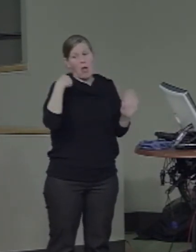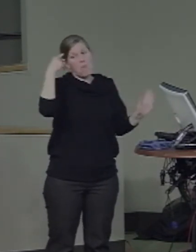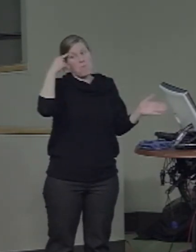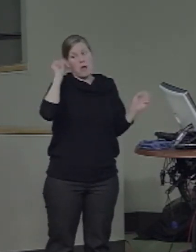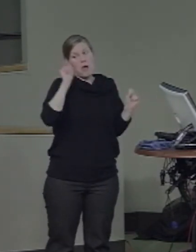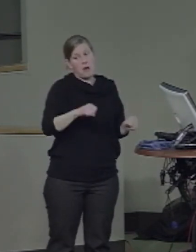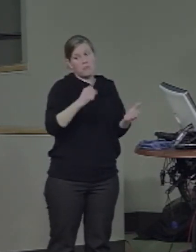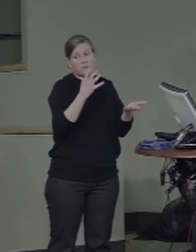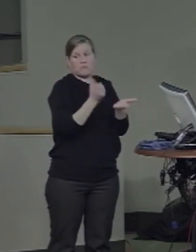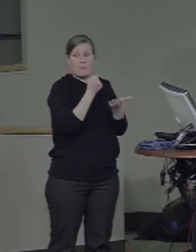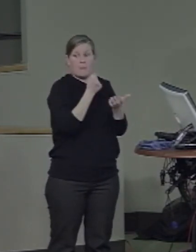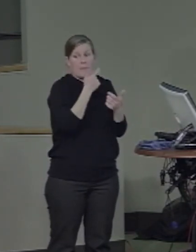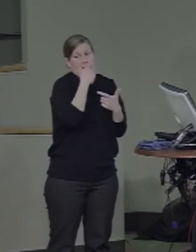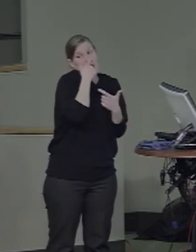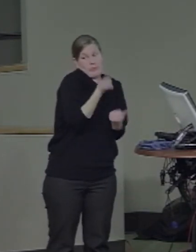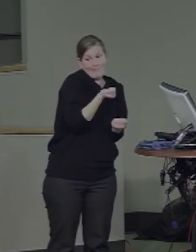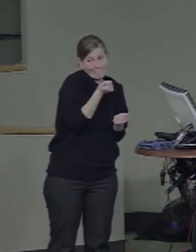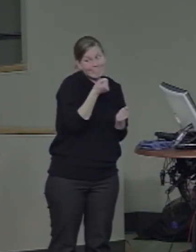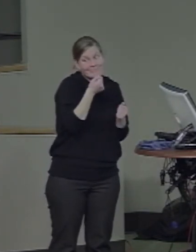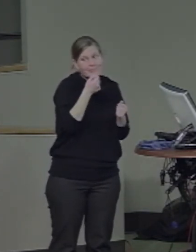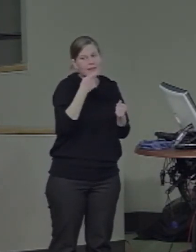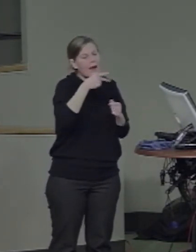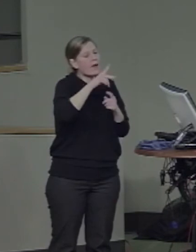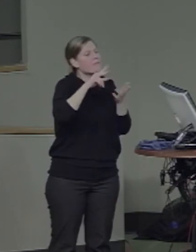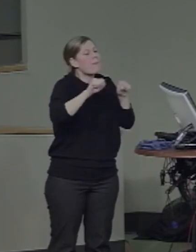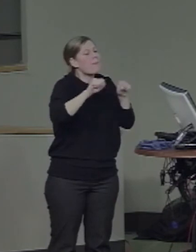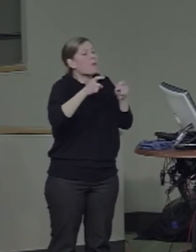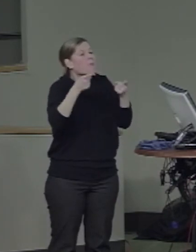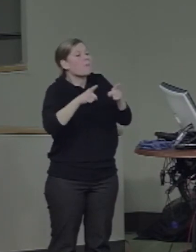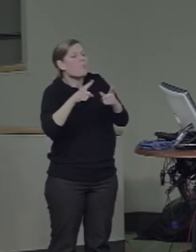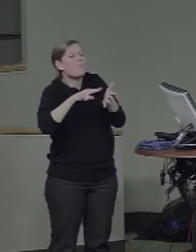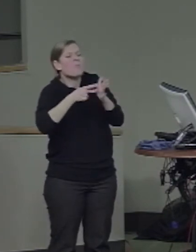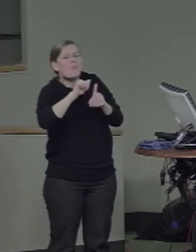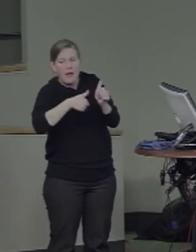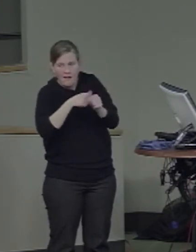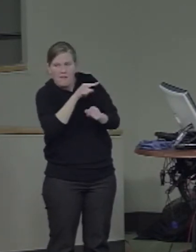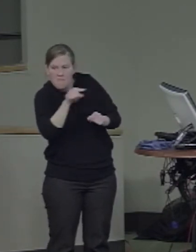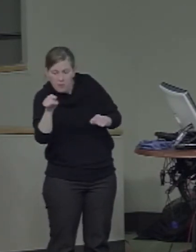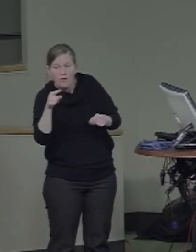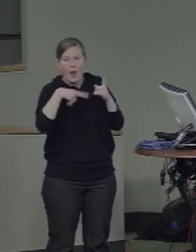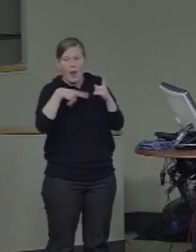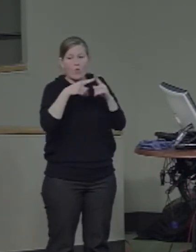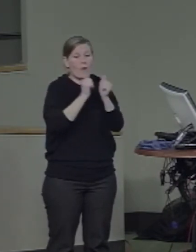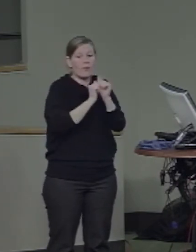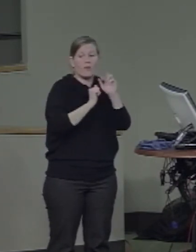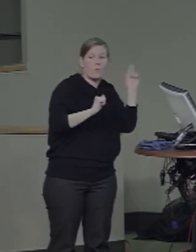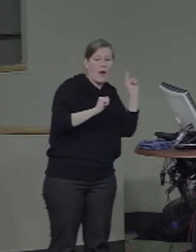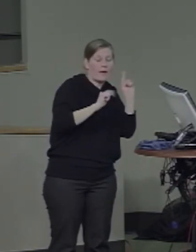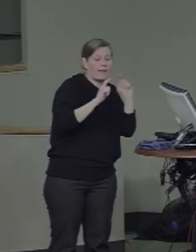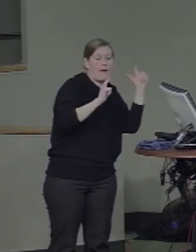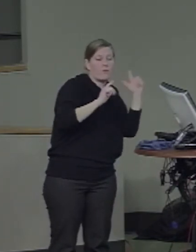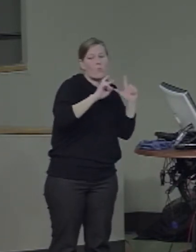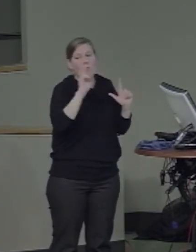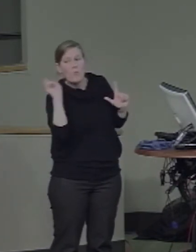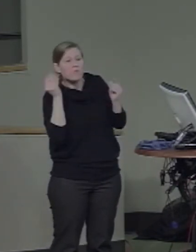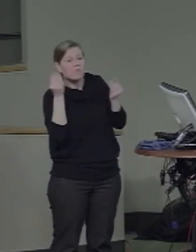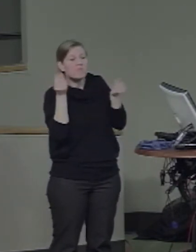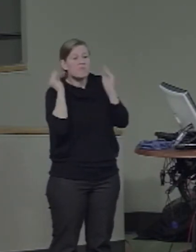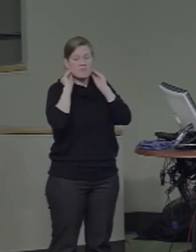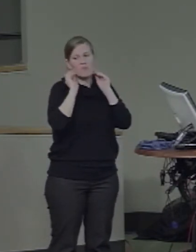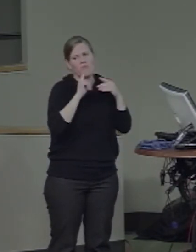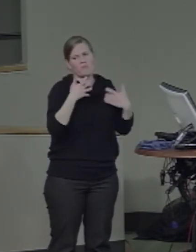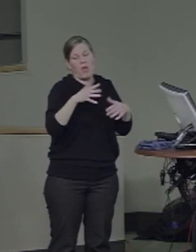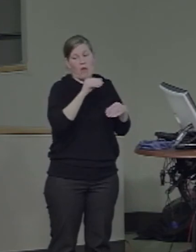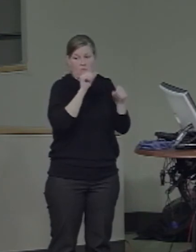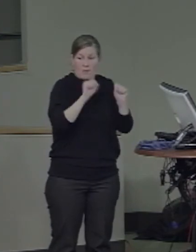with regards to lateralization and potentially efficacy. That is, there is some evidence that